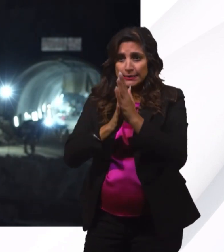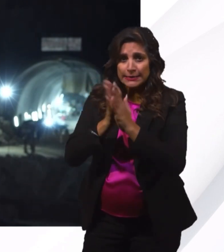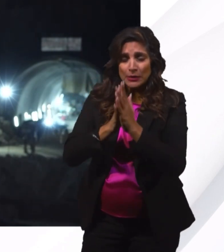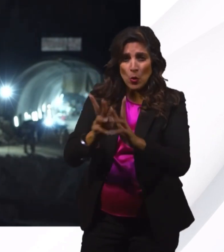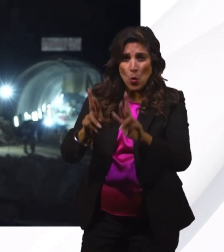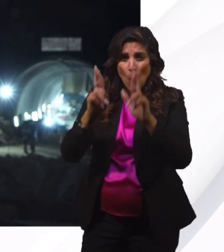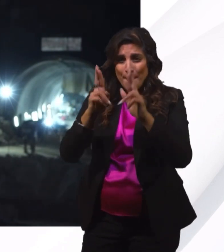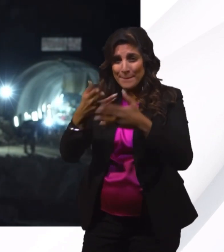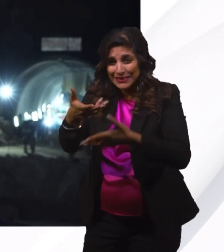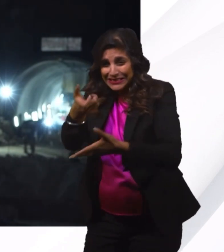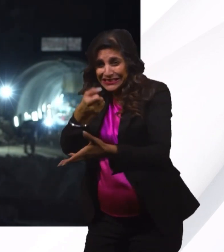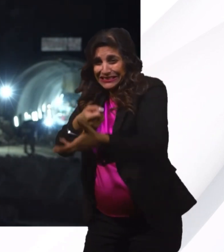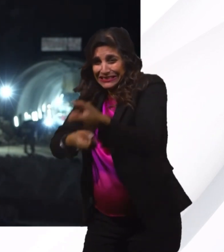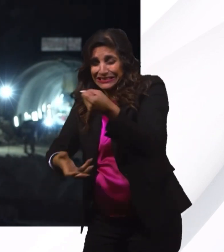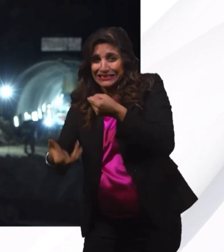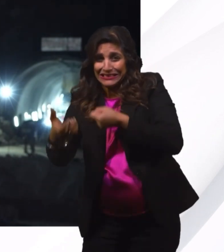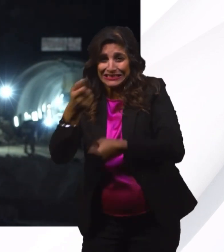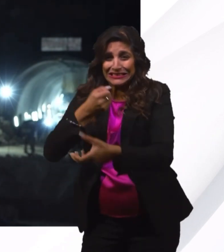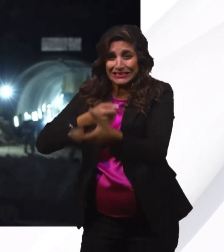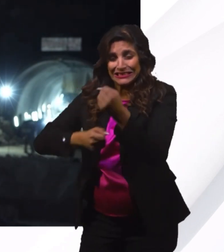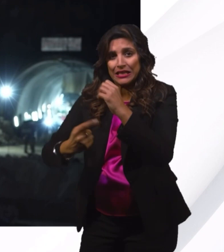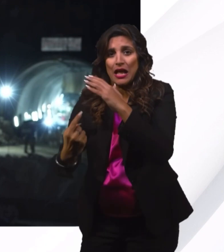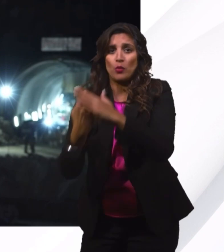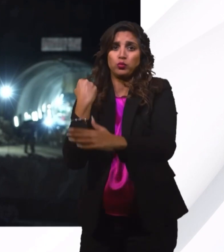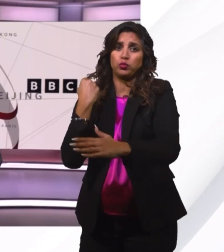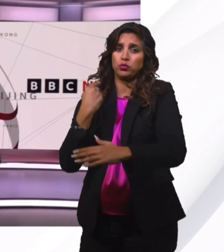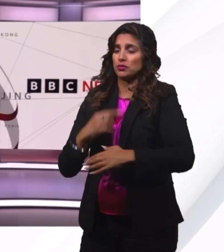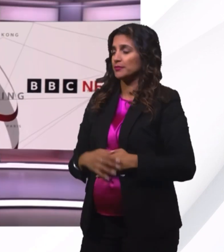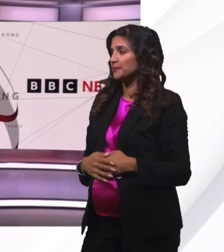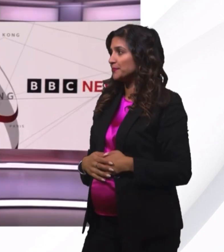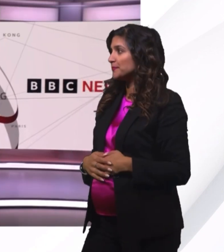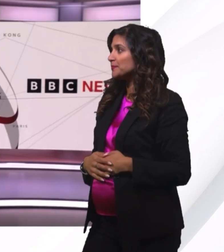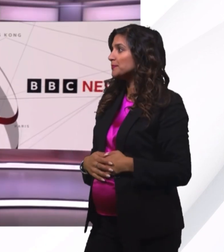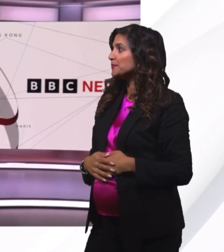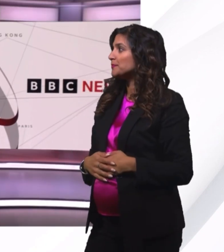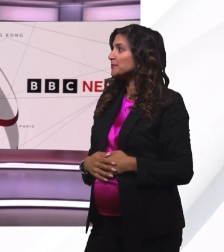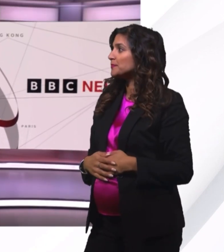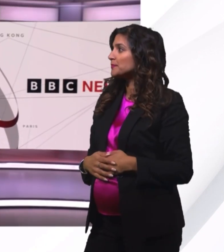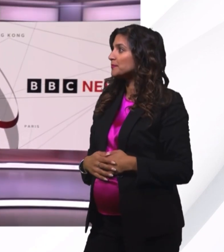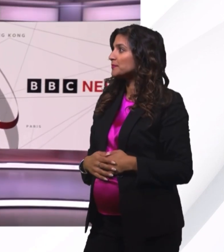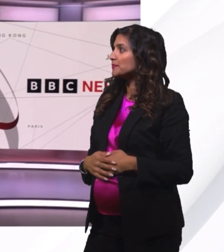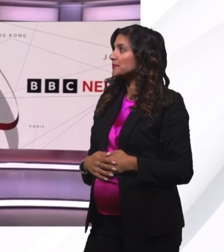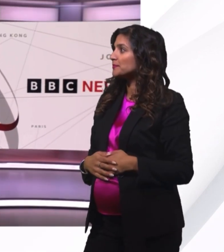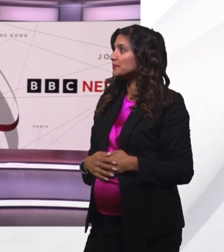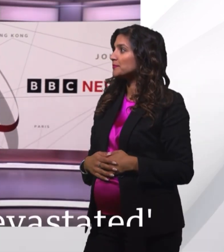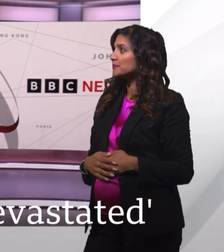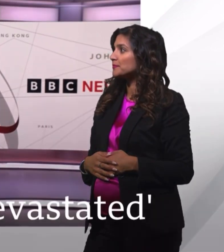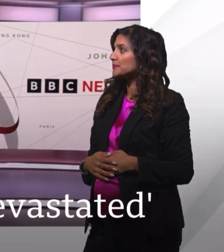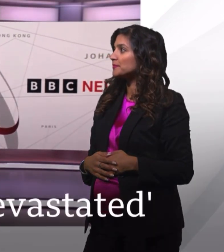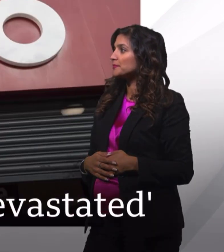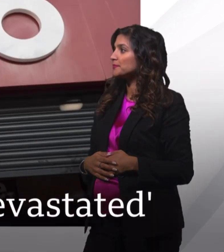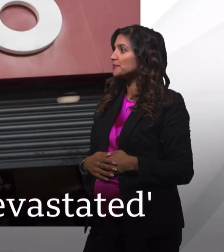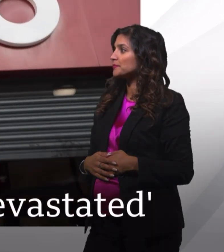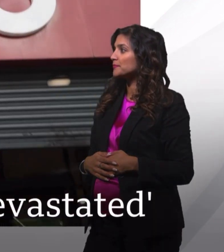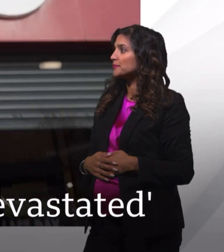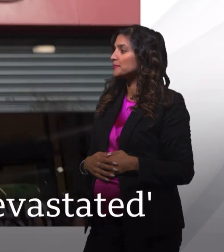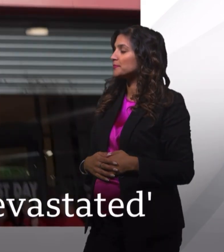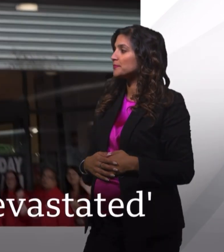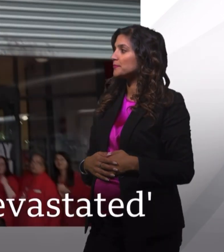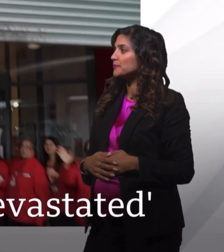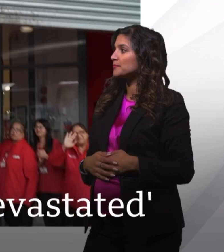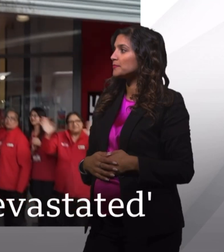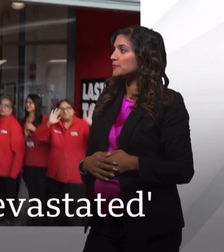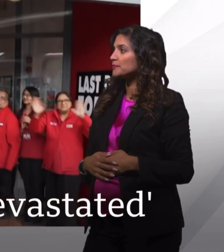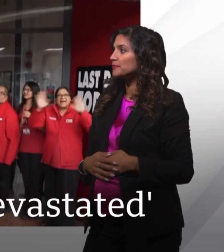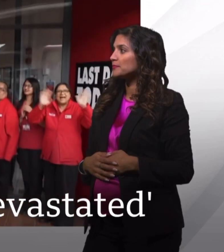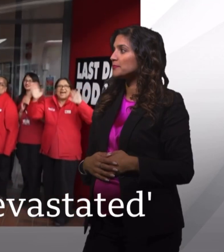first men to come out of the tunnel. And also on the programme this lunchtime. The boss of